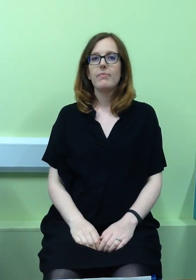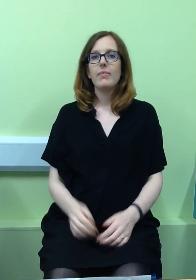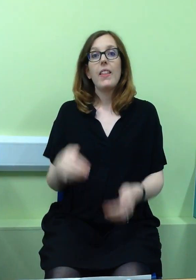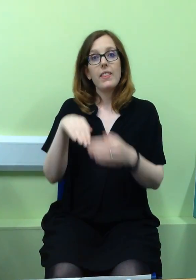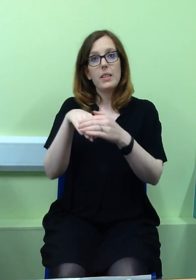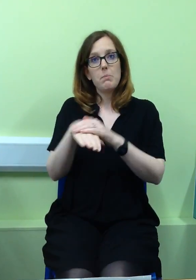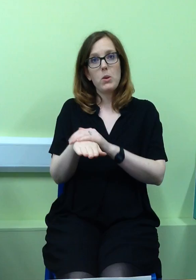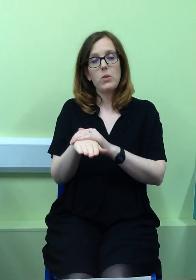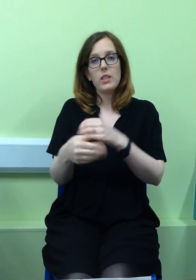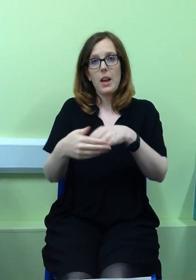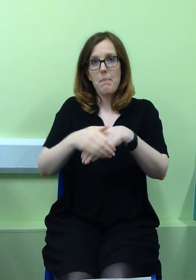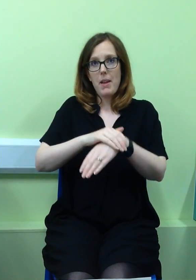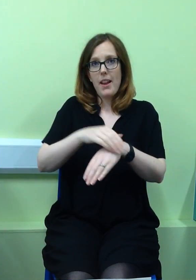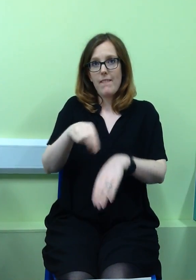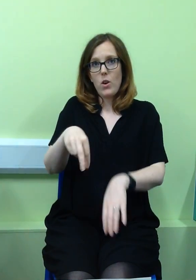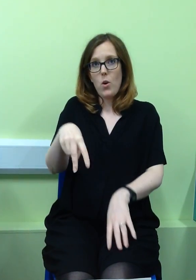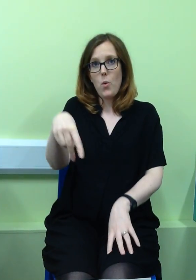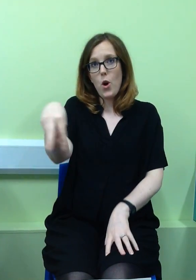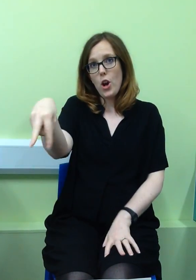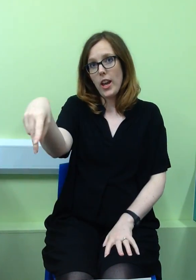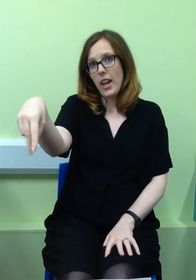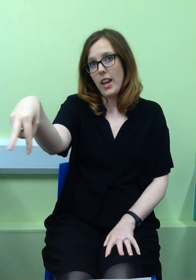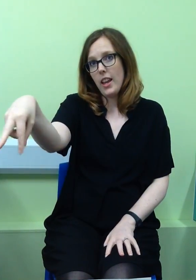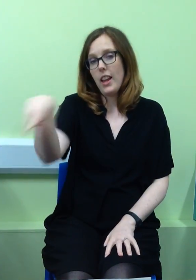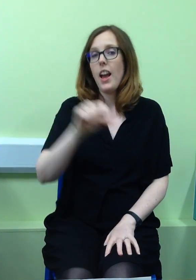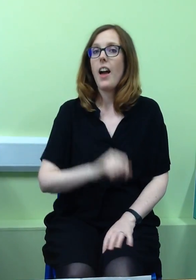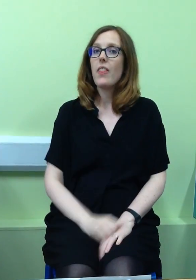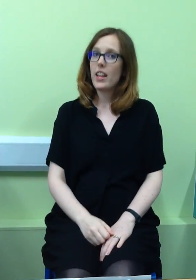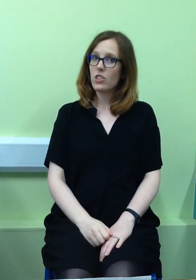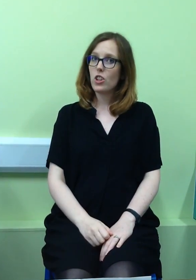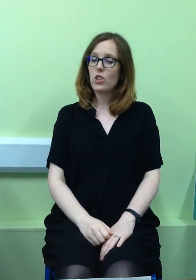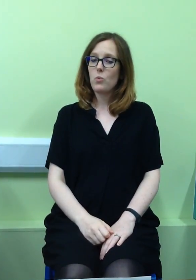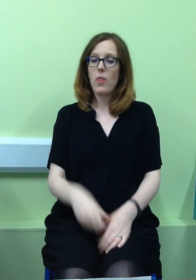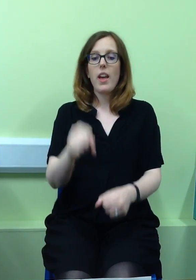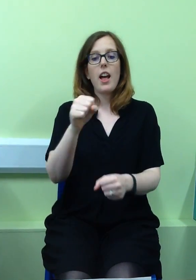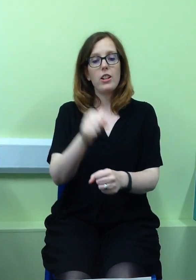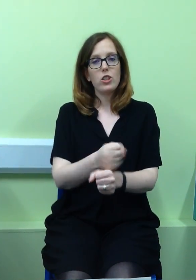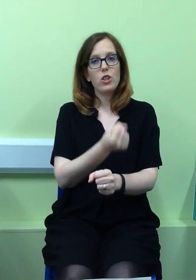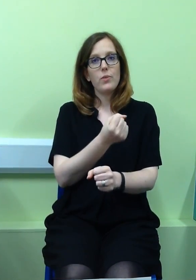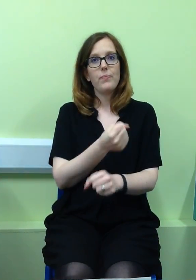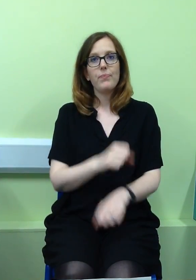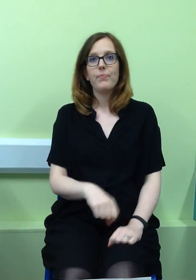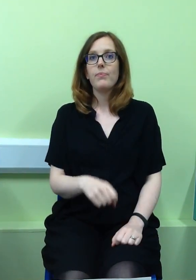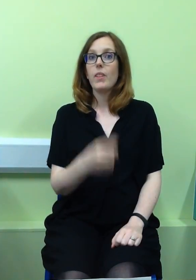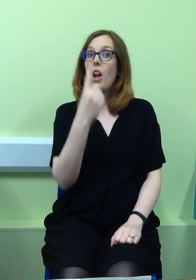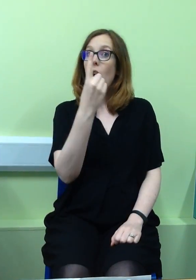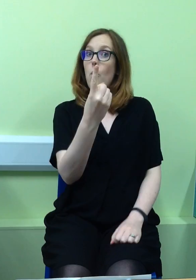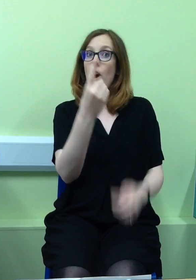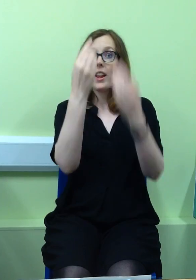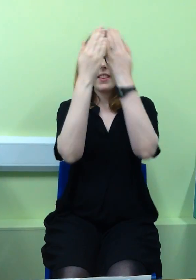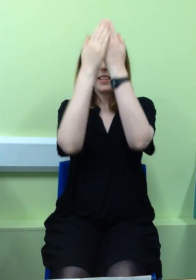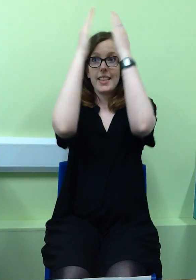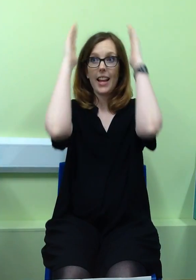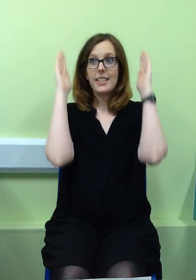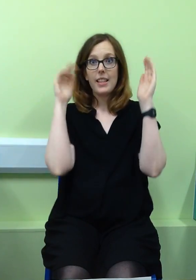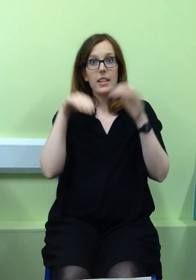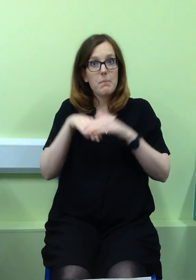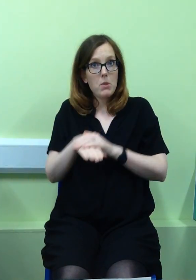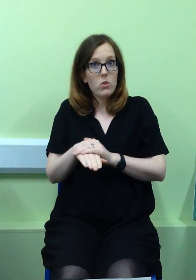These boots are made for walking, and that's just what they'll do. One of these days these boots